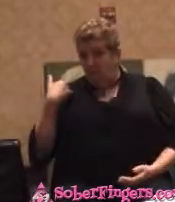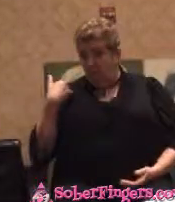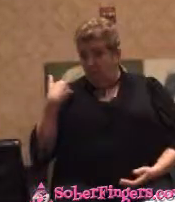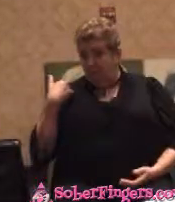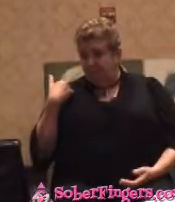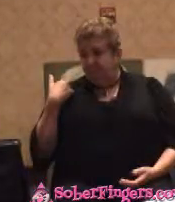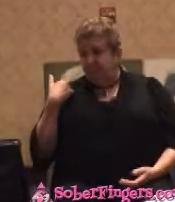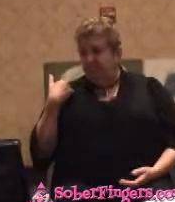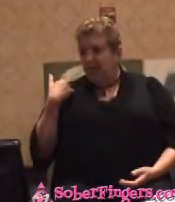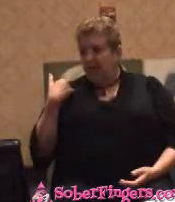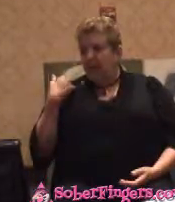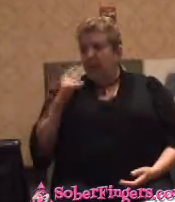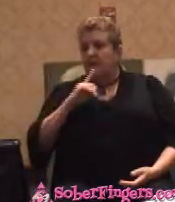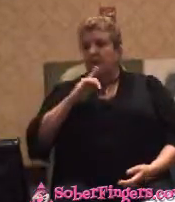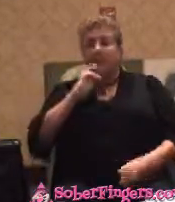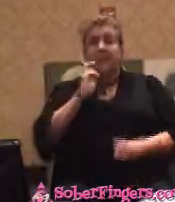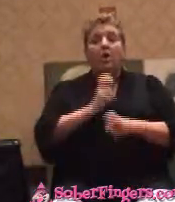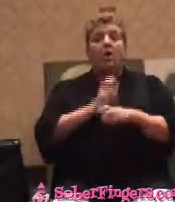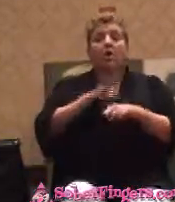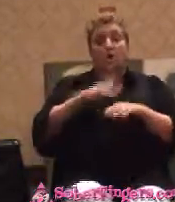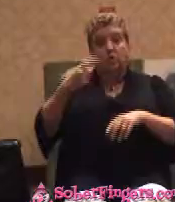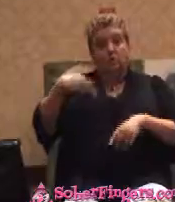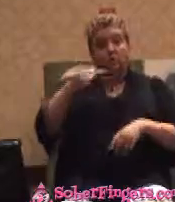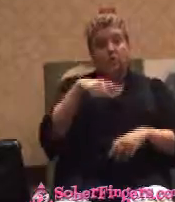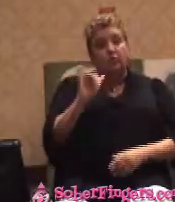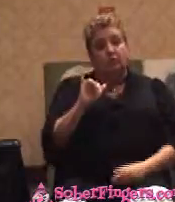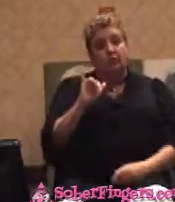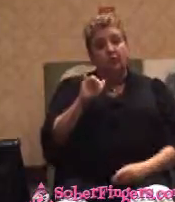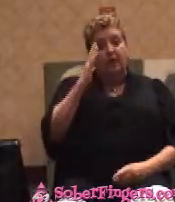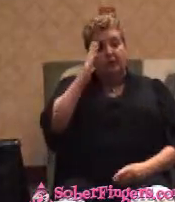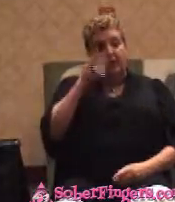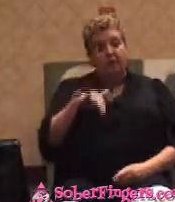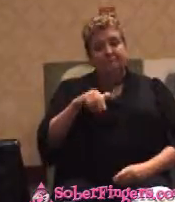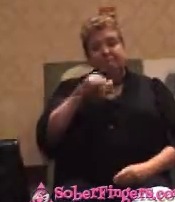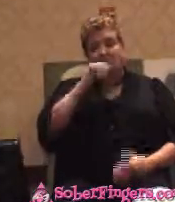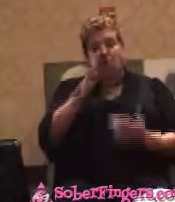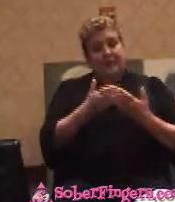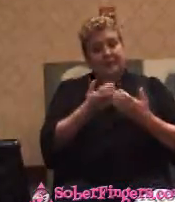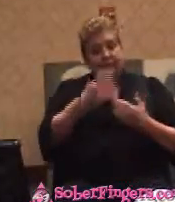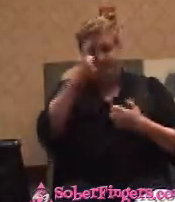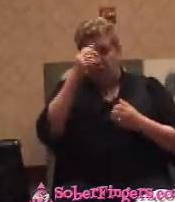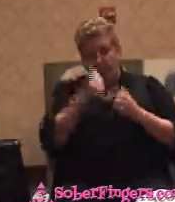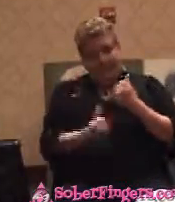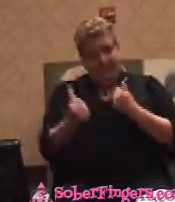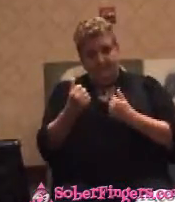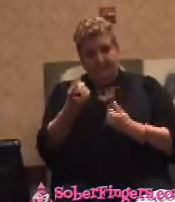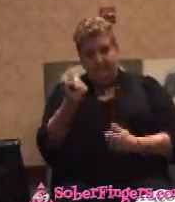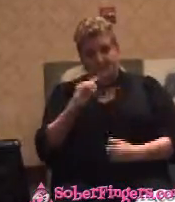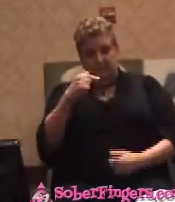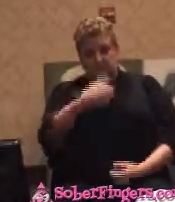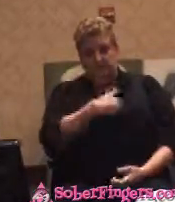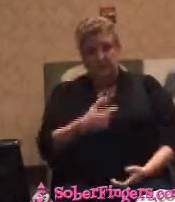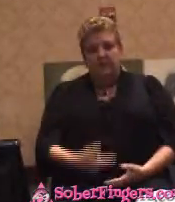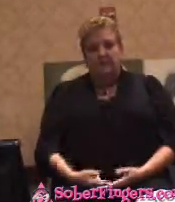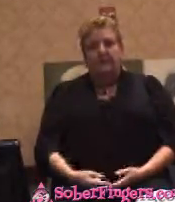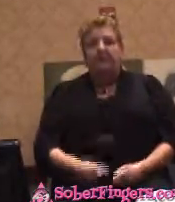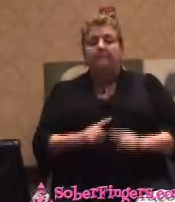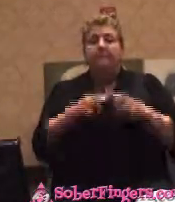And it's going to be hard on you too. This is not going to be easy on any of us. But while this is going on,